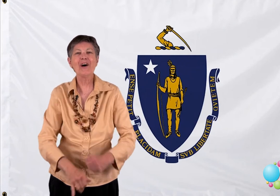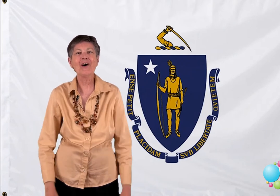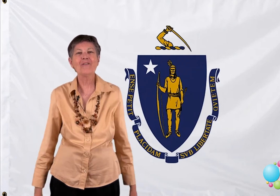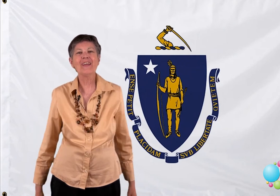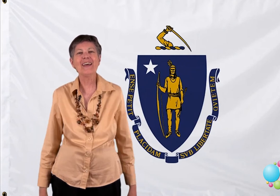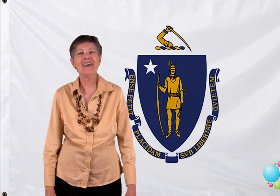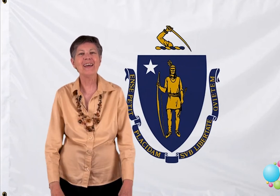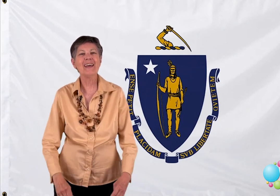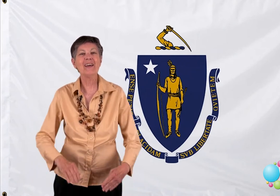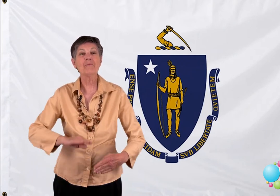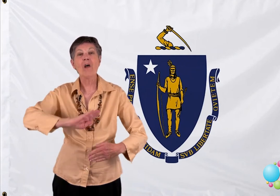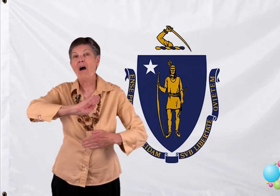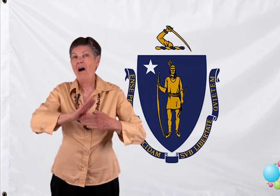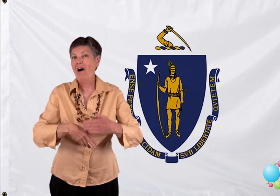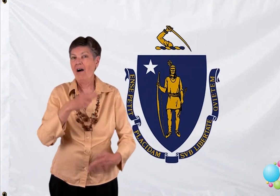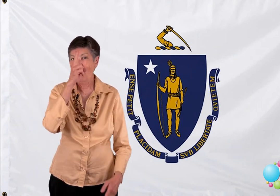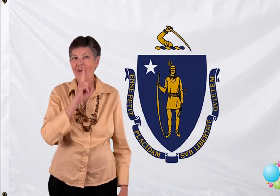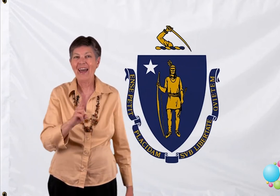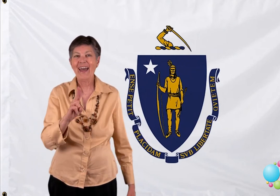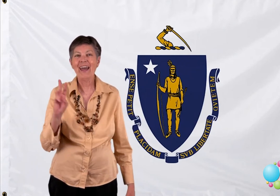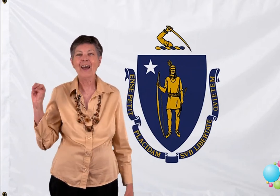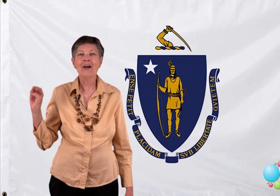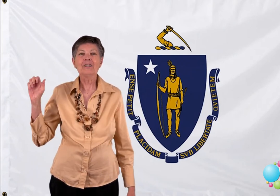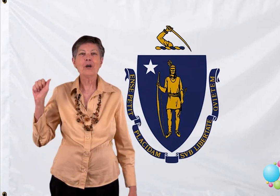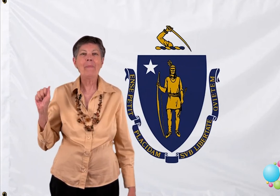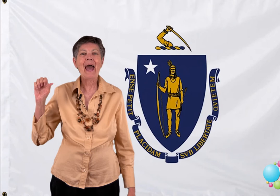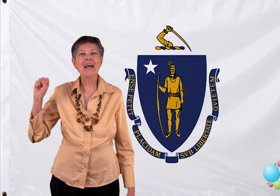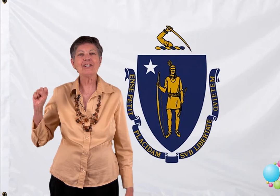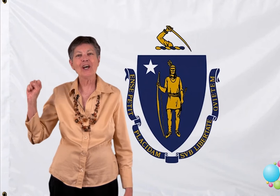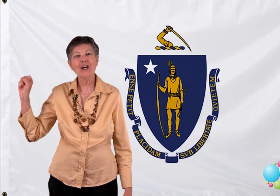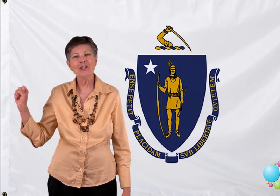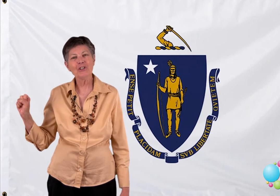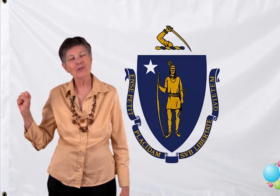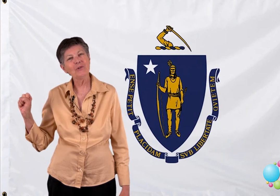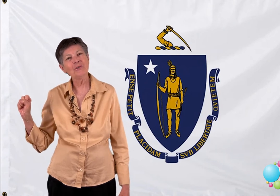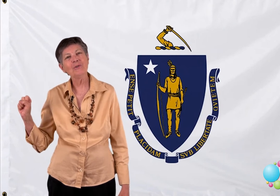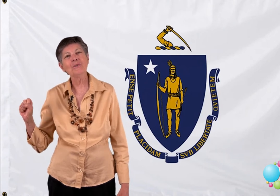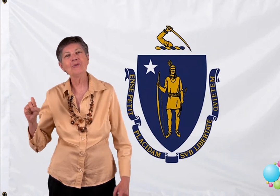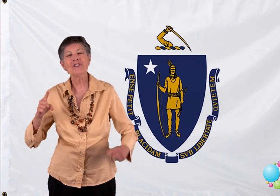a be. All hail to Massachusetts,